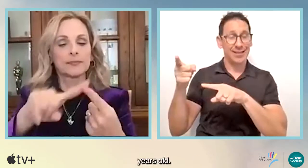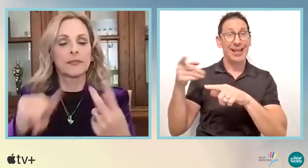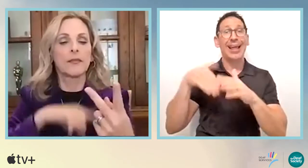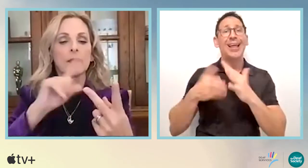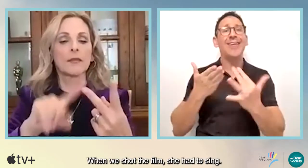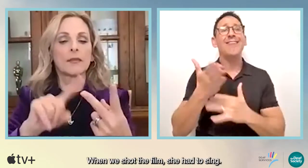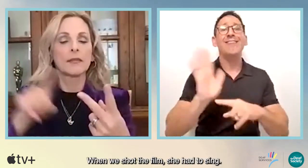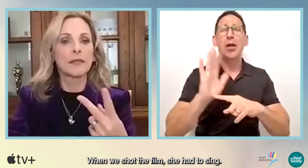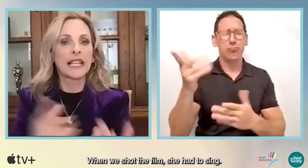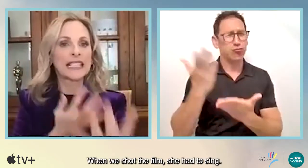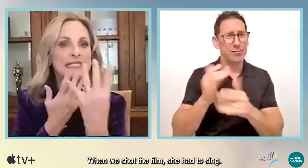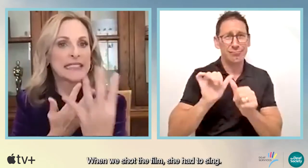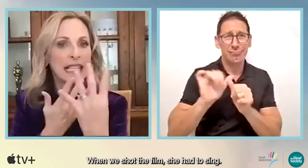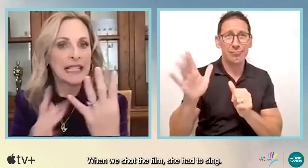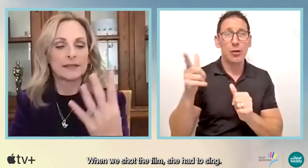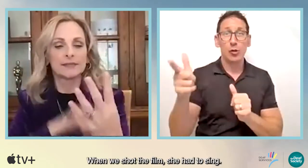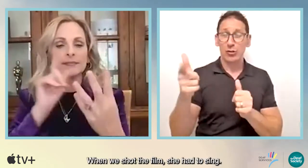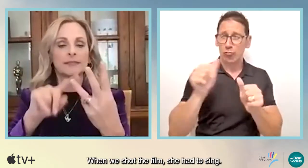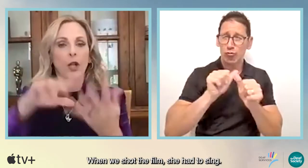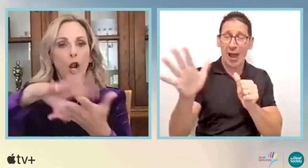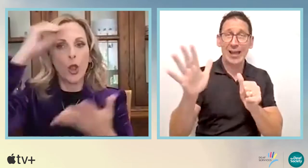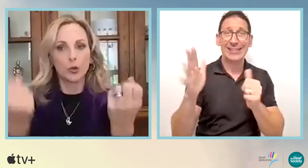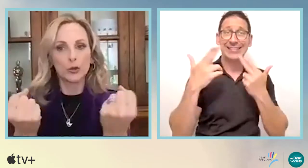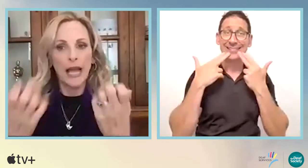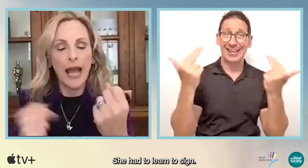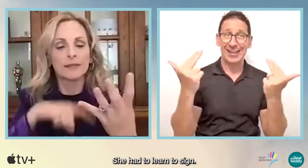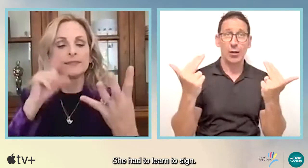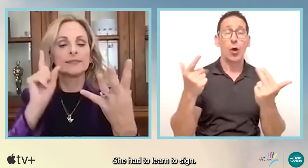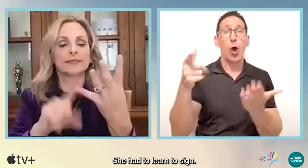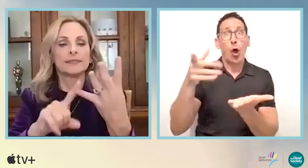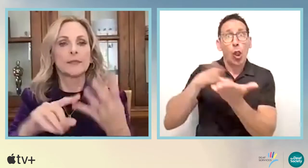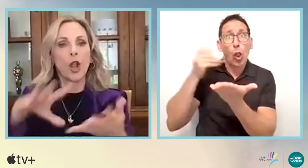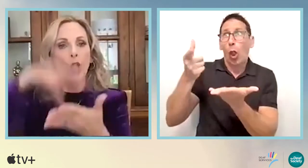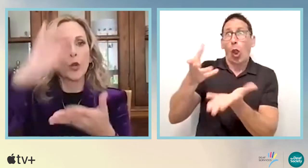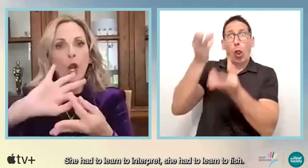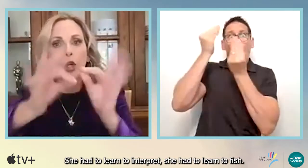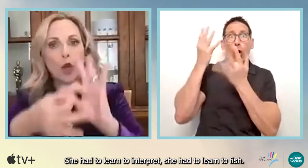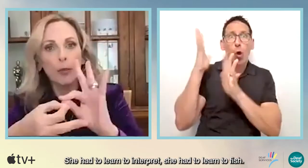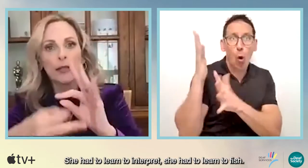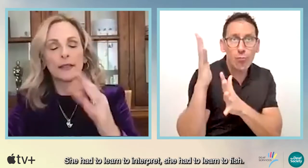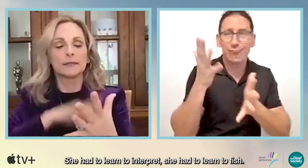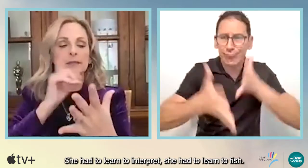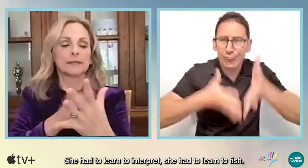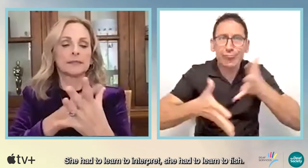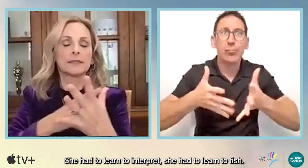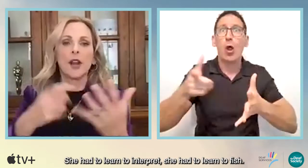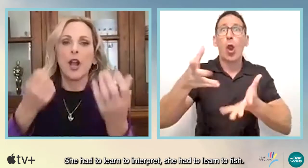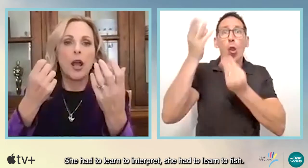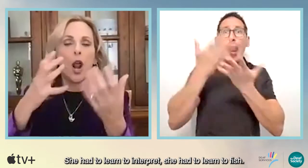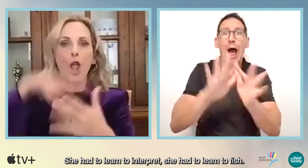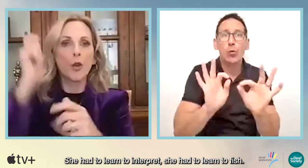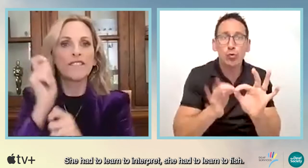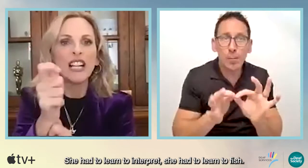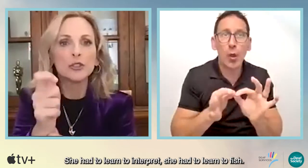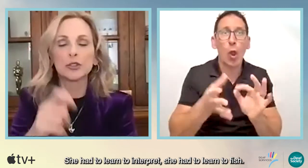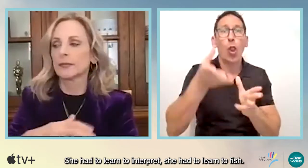years old, when we shot the film, she had to sing, she had to learn to sign, she had to learn to interpret, she had